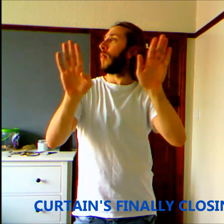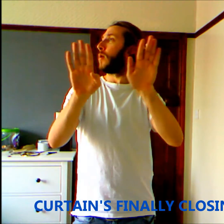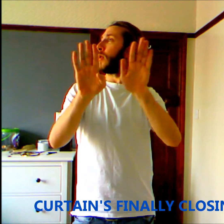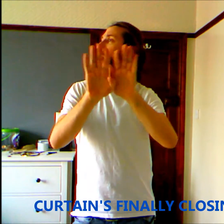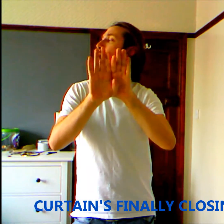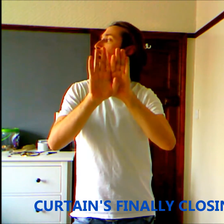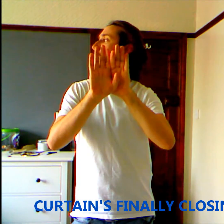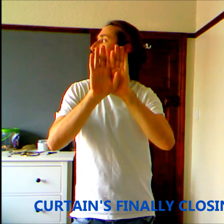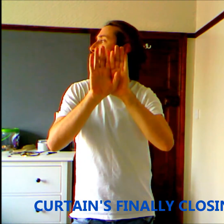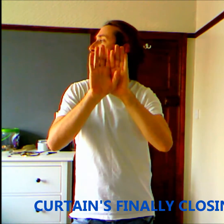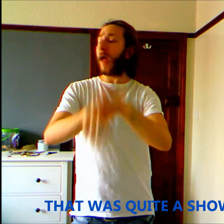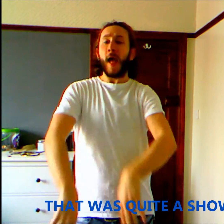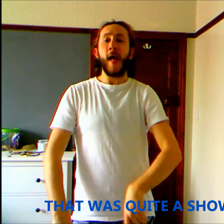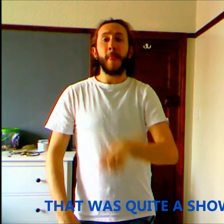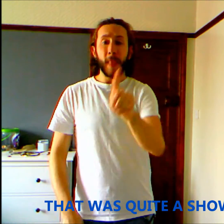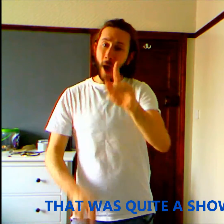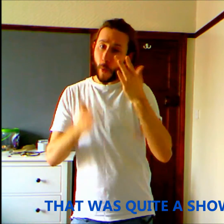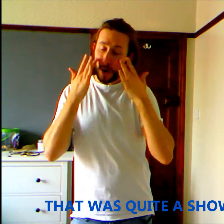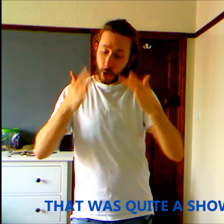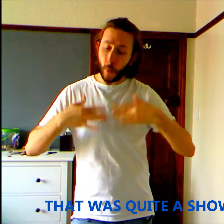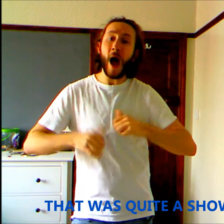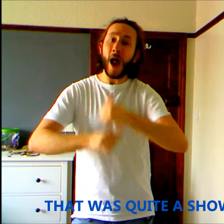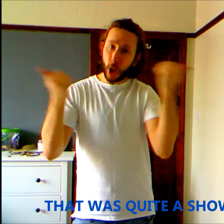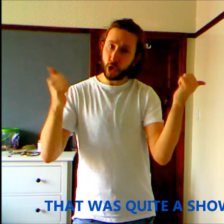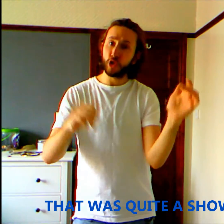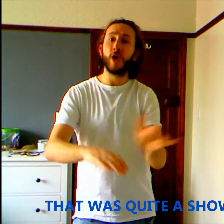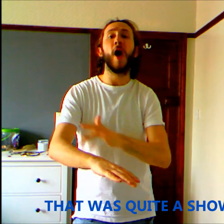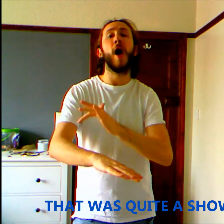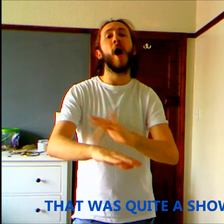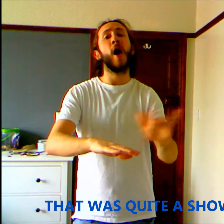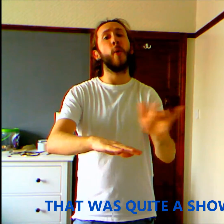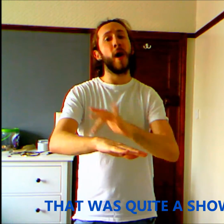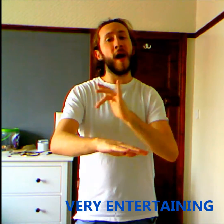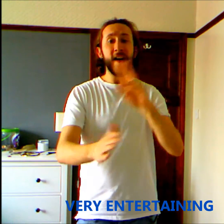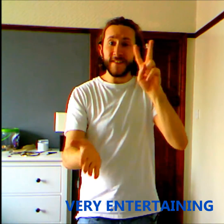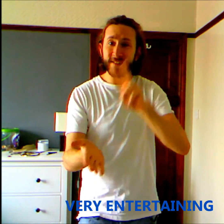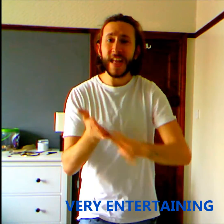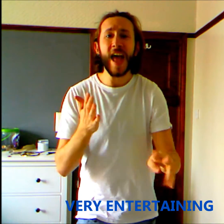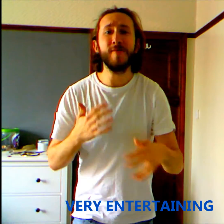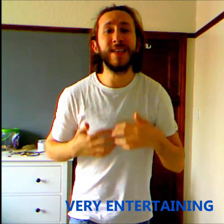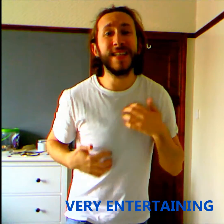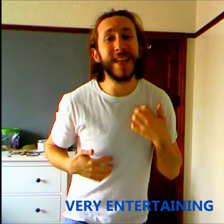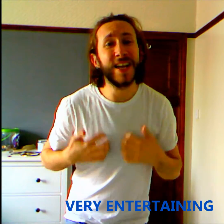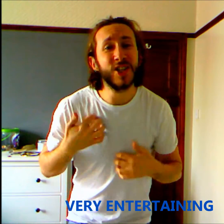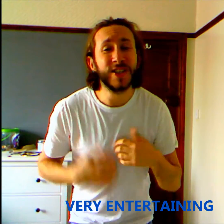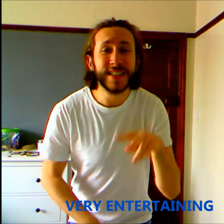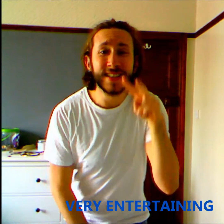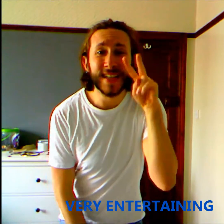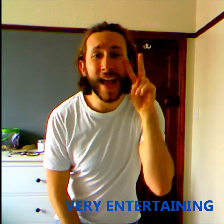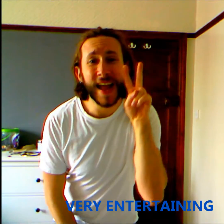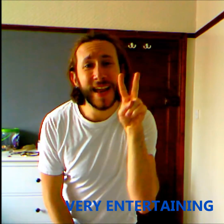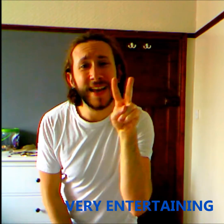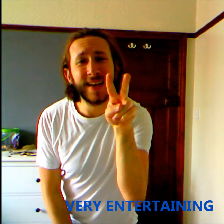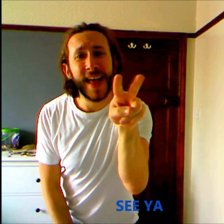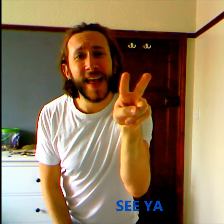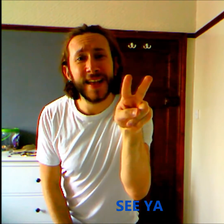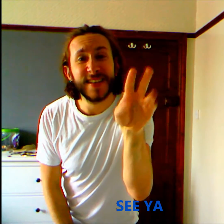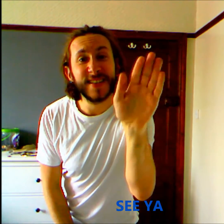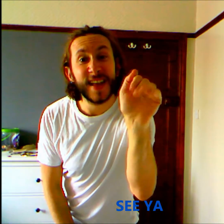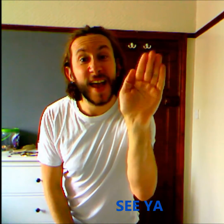closing That was quite a show Very entertaining Very